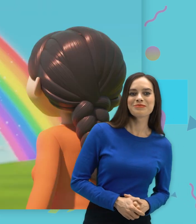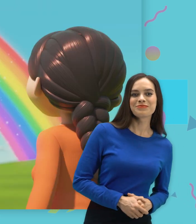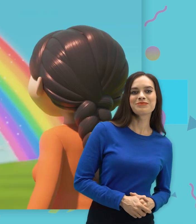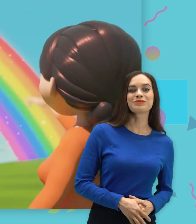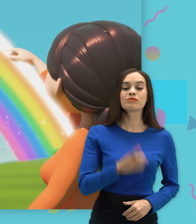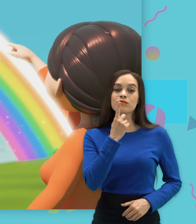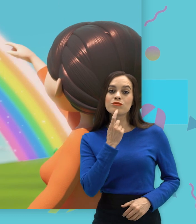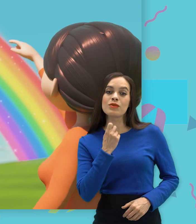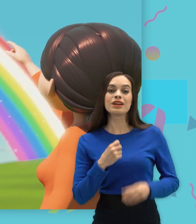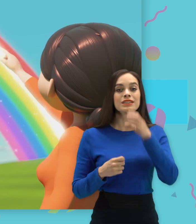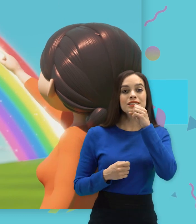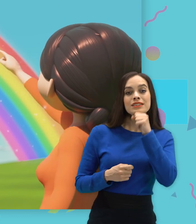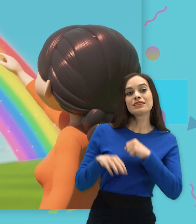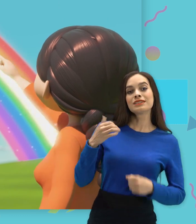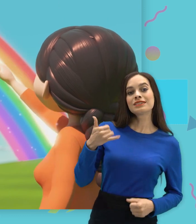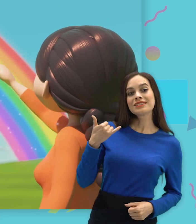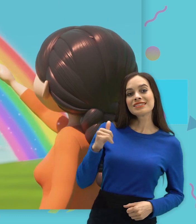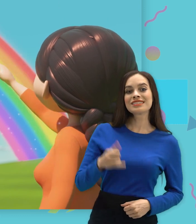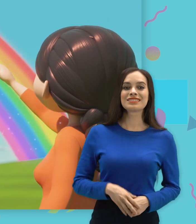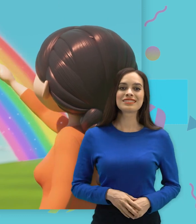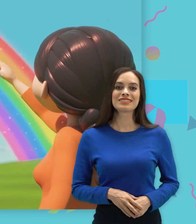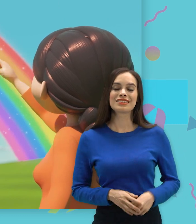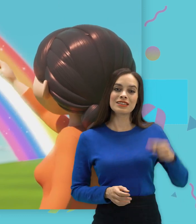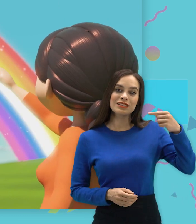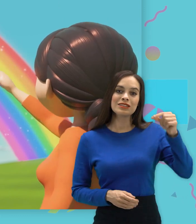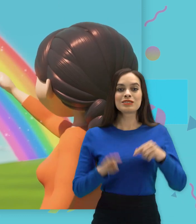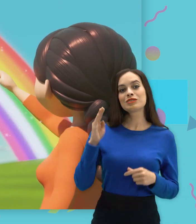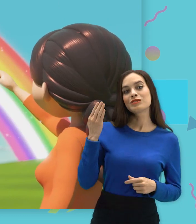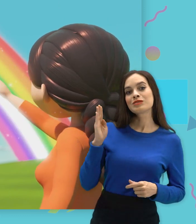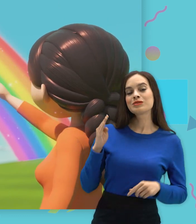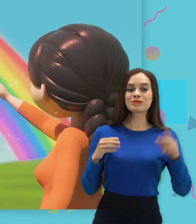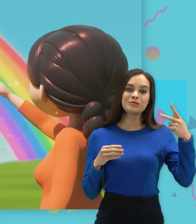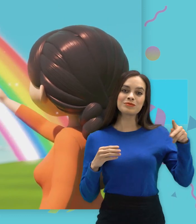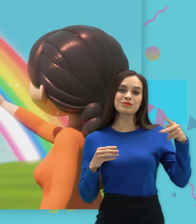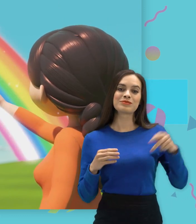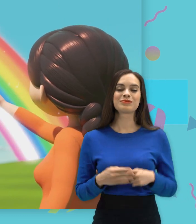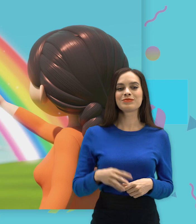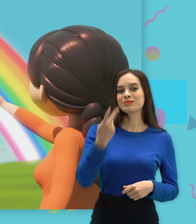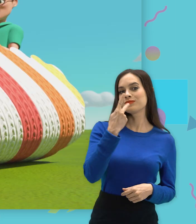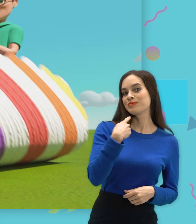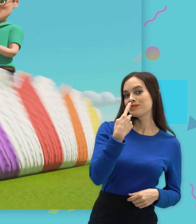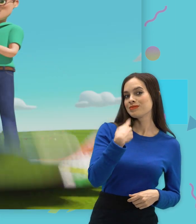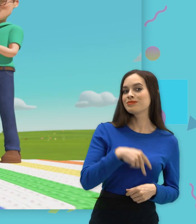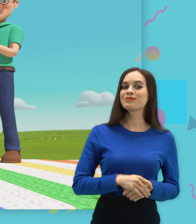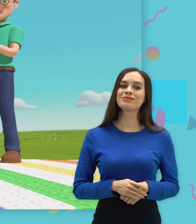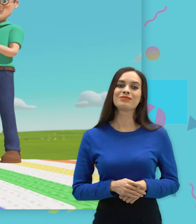Red, orange, yellow Green, blue, purple And